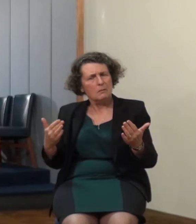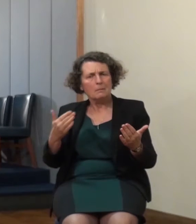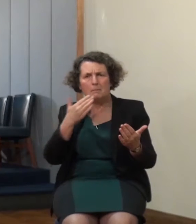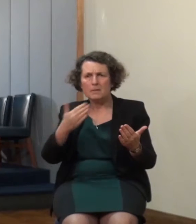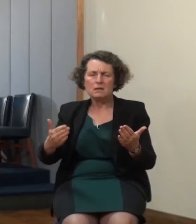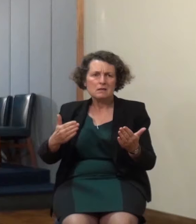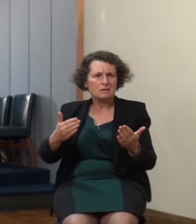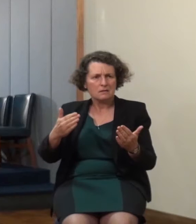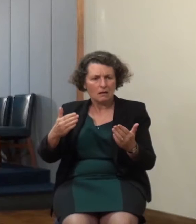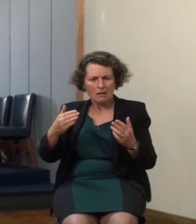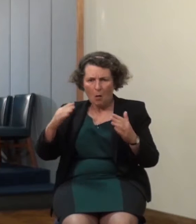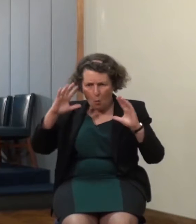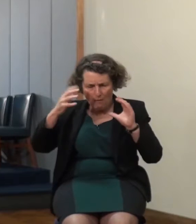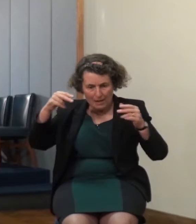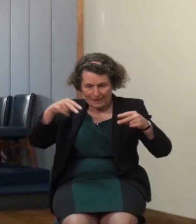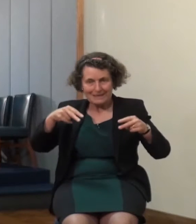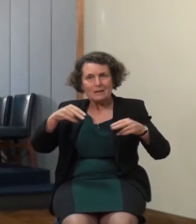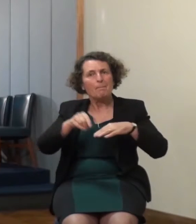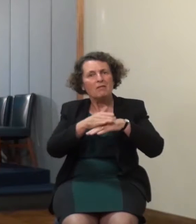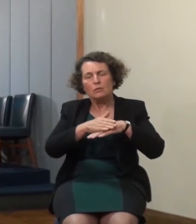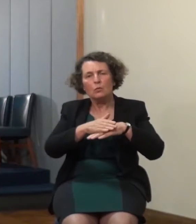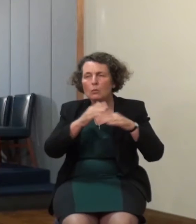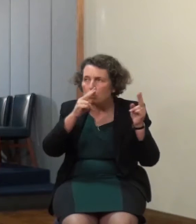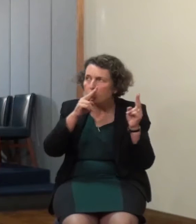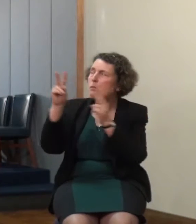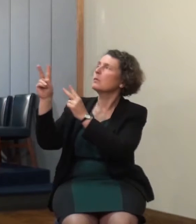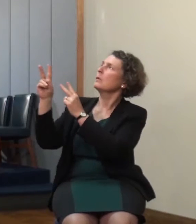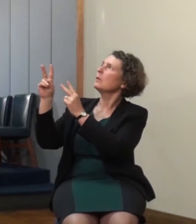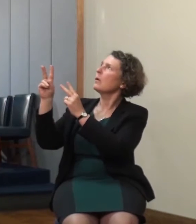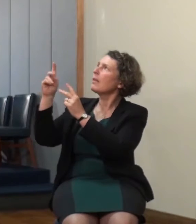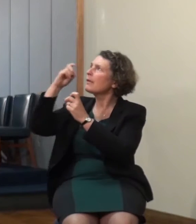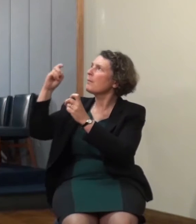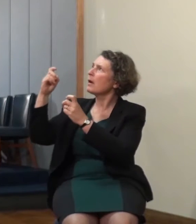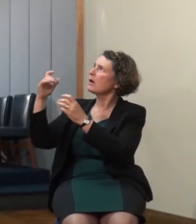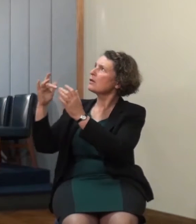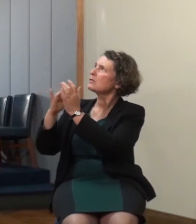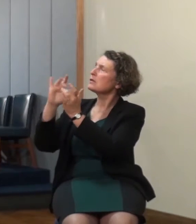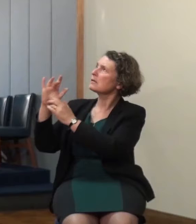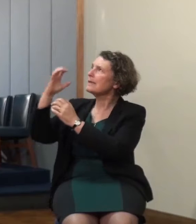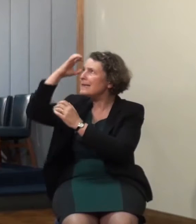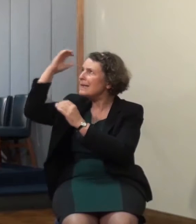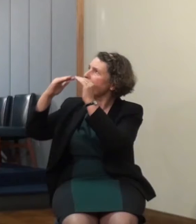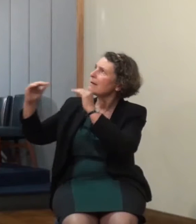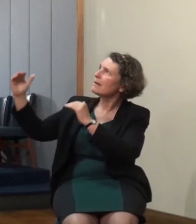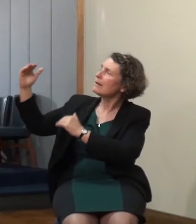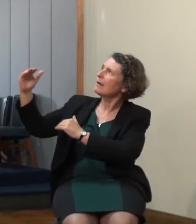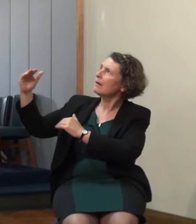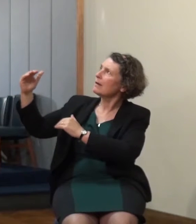to the fact that you've been purchased by the King of Kings and Lord of Lords you belong to him you